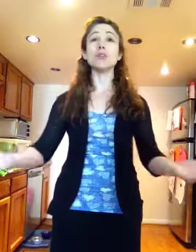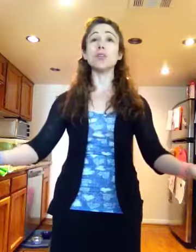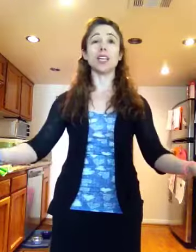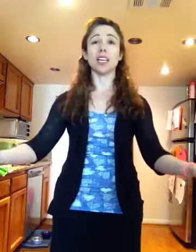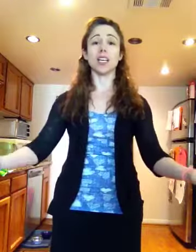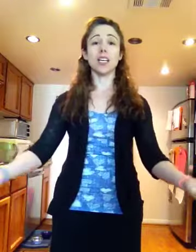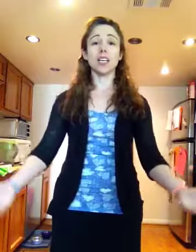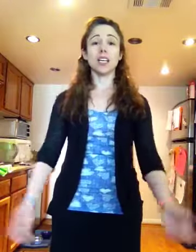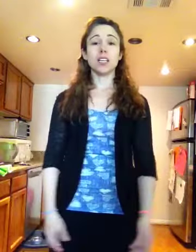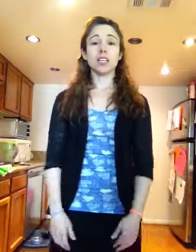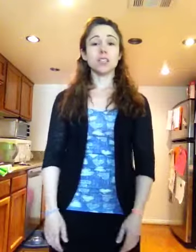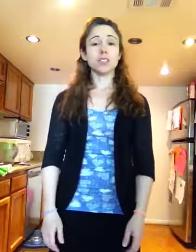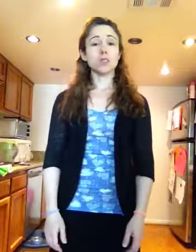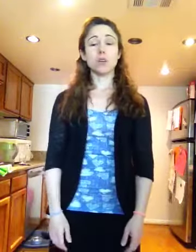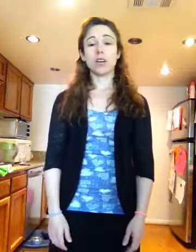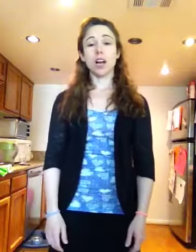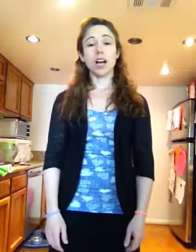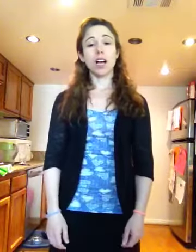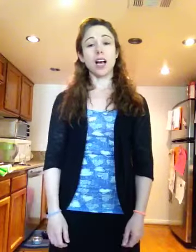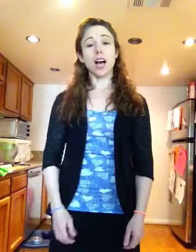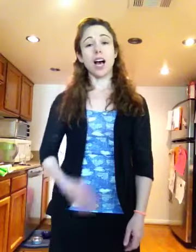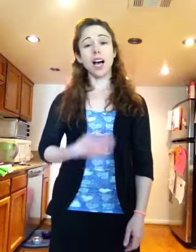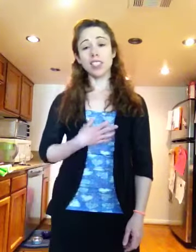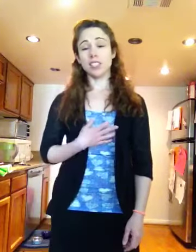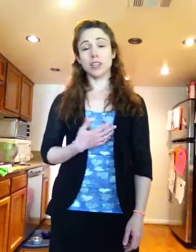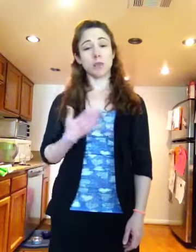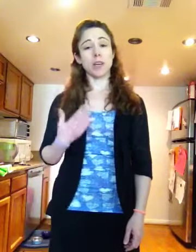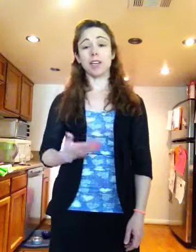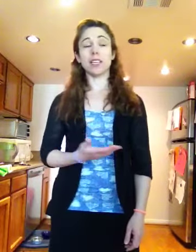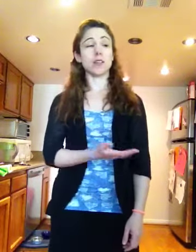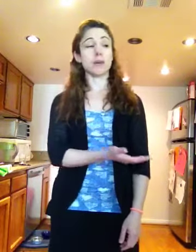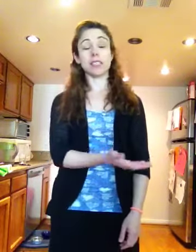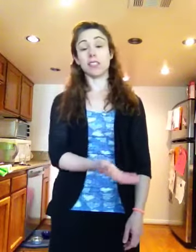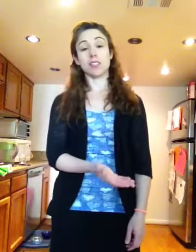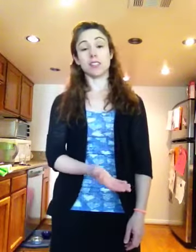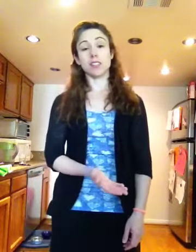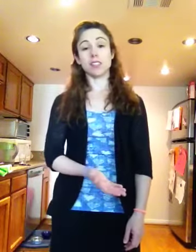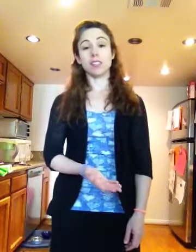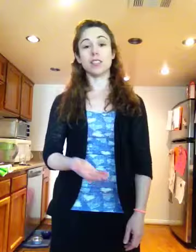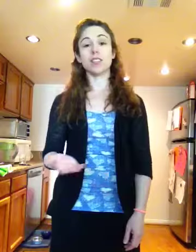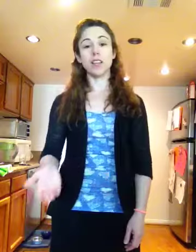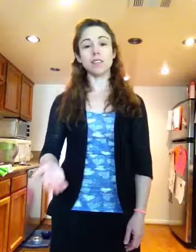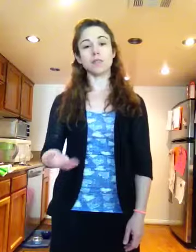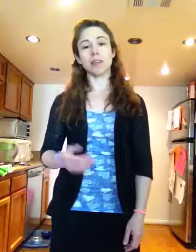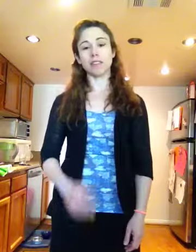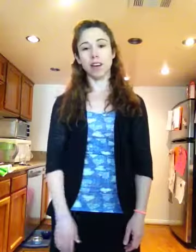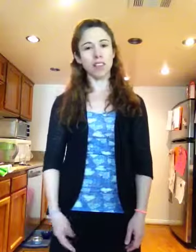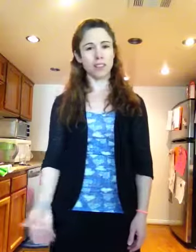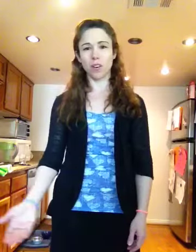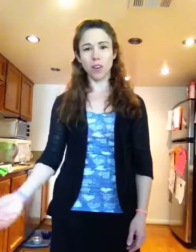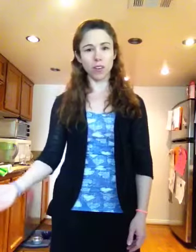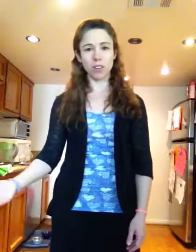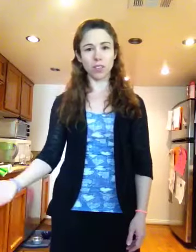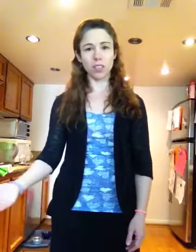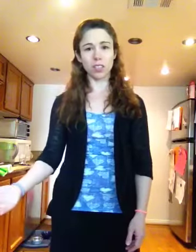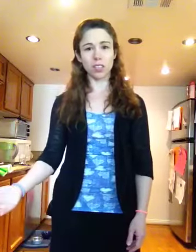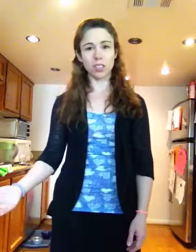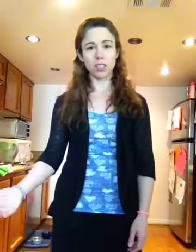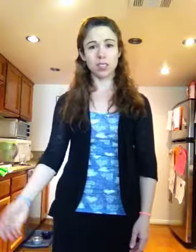duty. Sure, I shall never marry like my sisters, to love my father all. One.